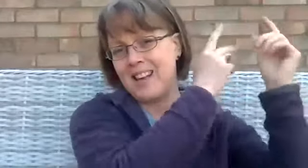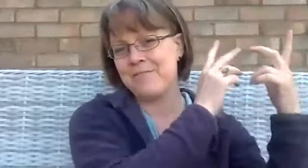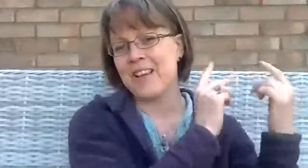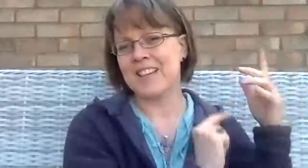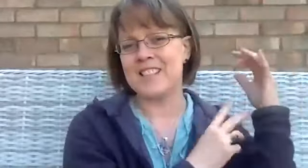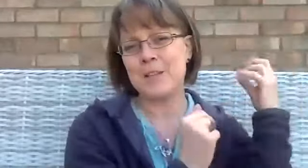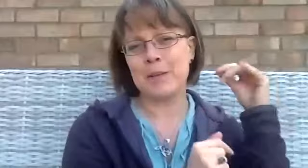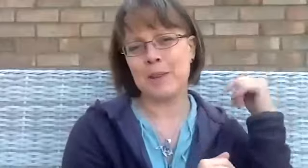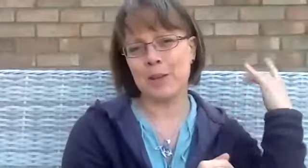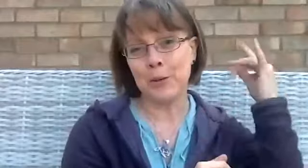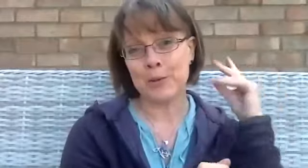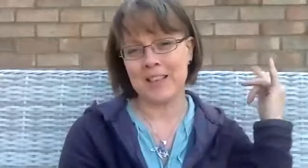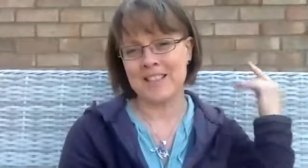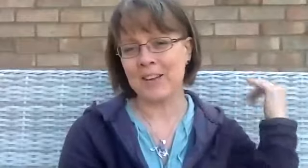continuing with the cord cutting